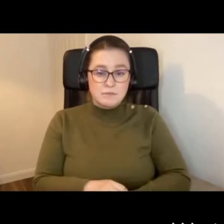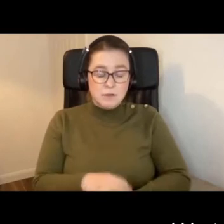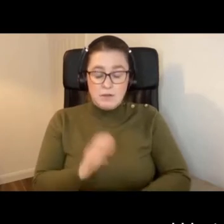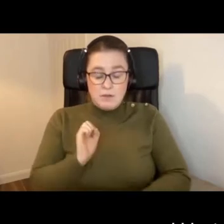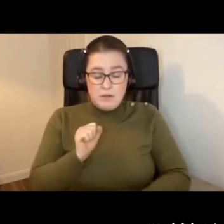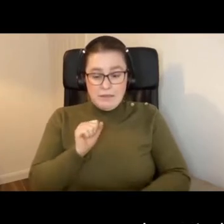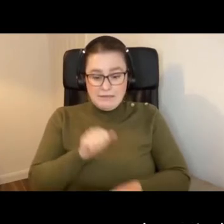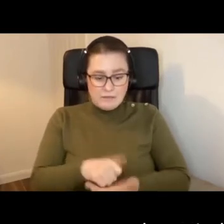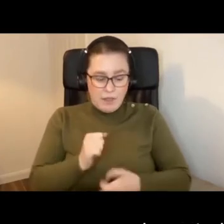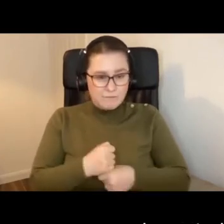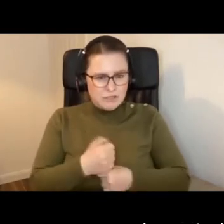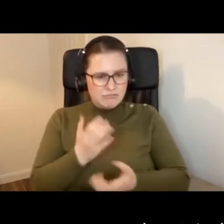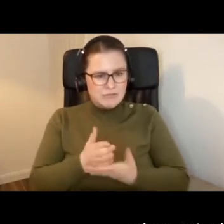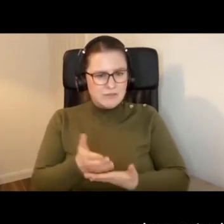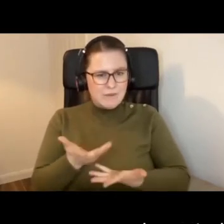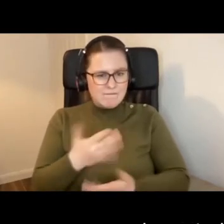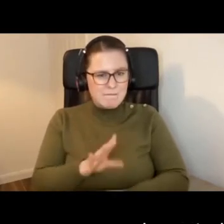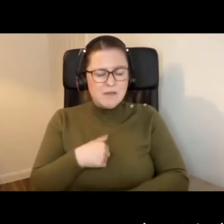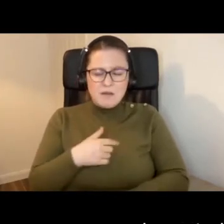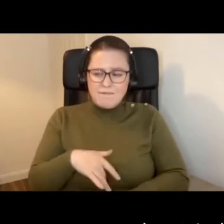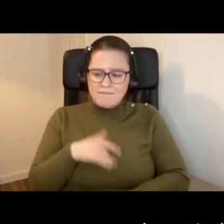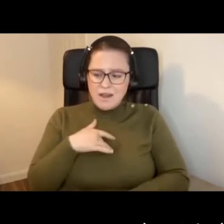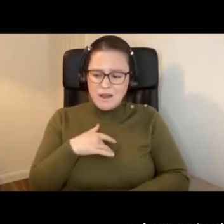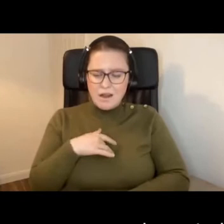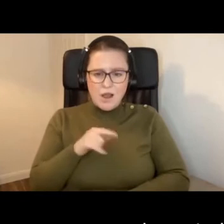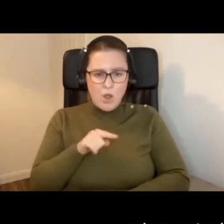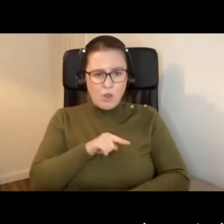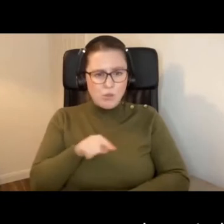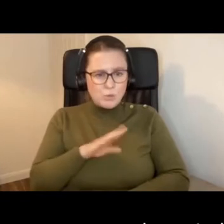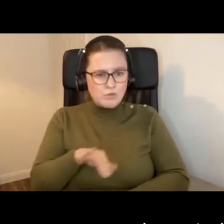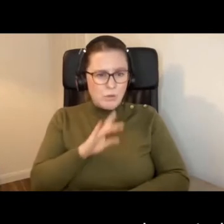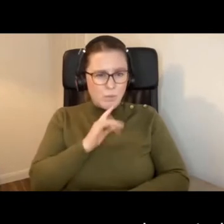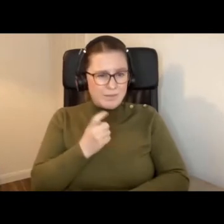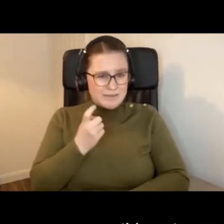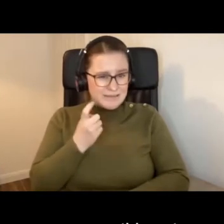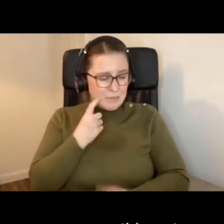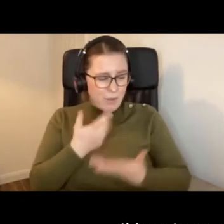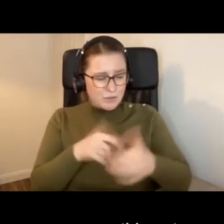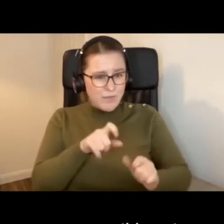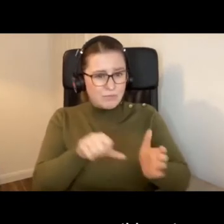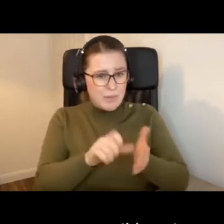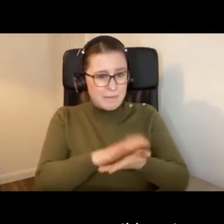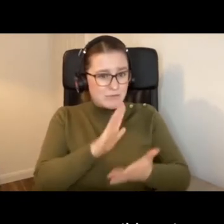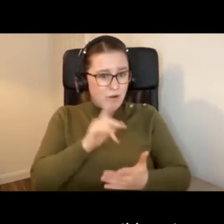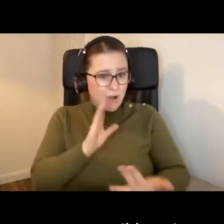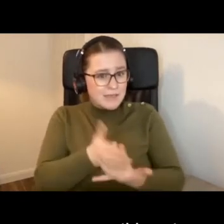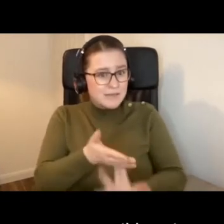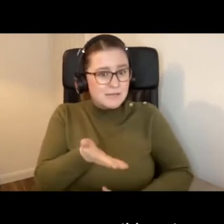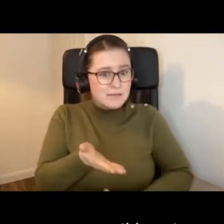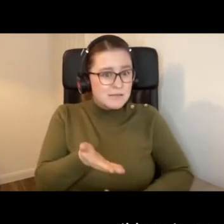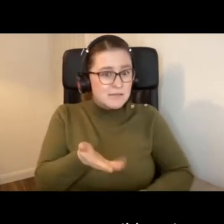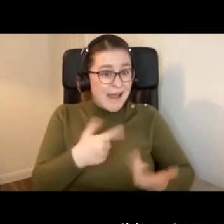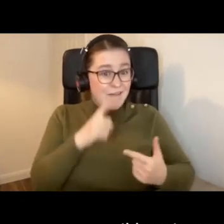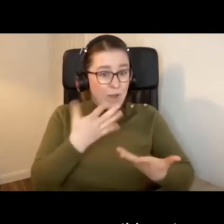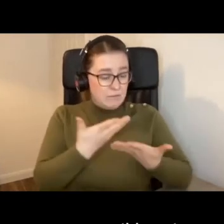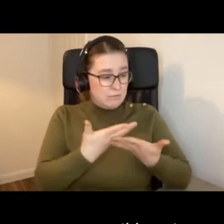think the frustration as well comes when actually you feel as if they would be relatively simple things to overcome. And if we could